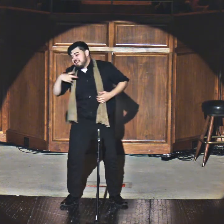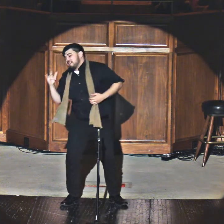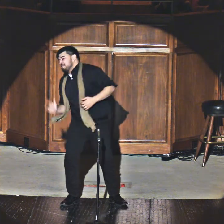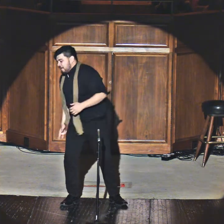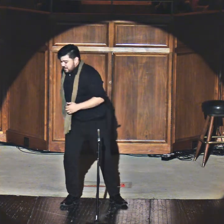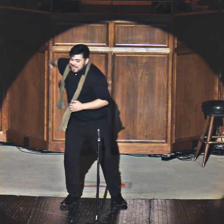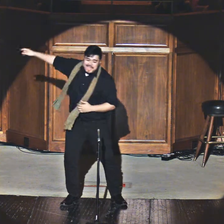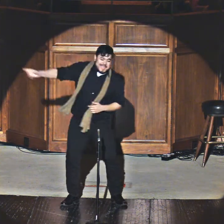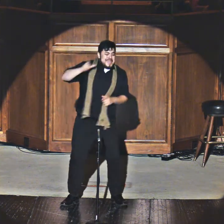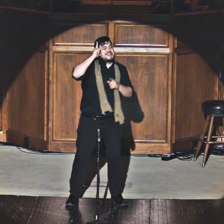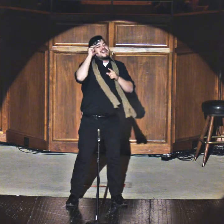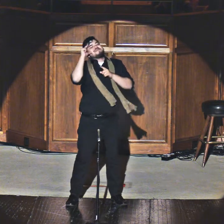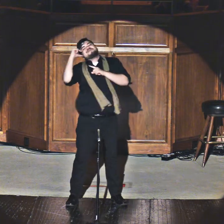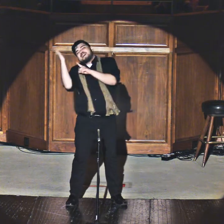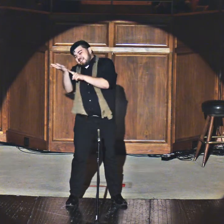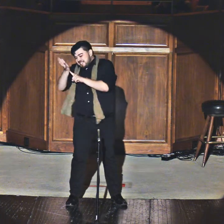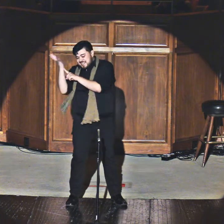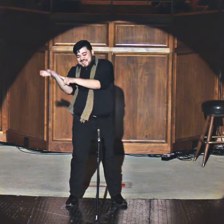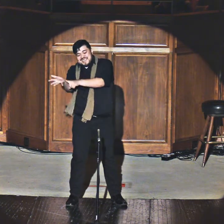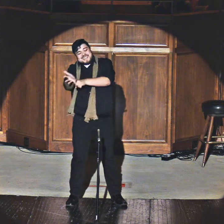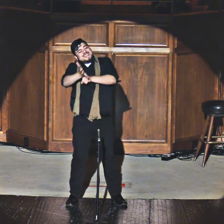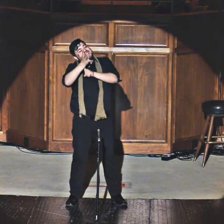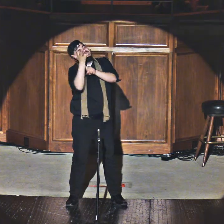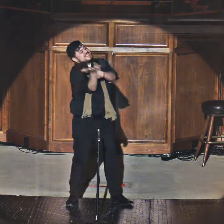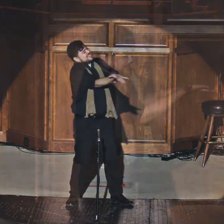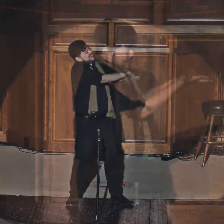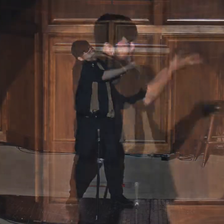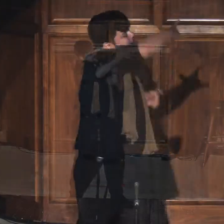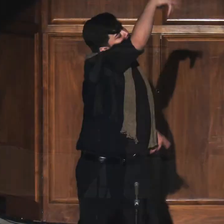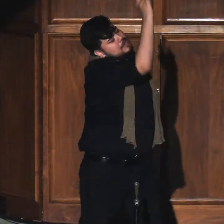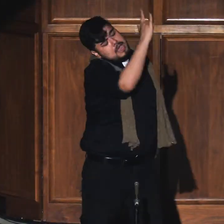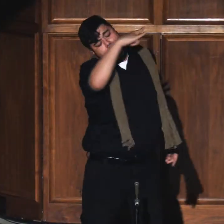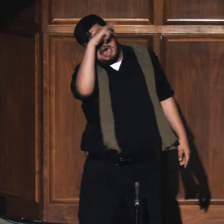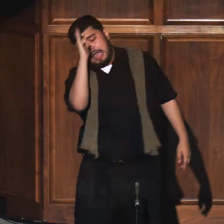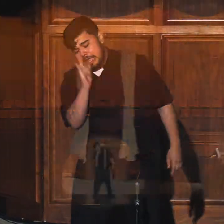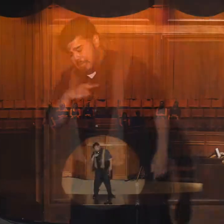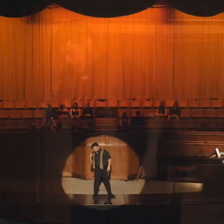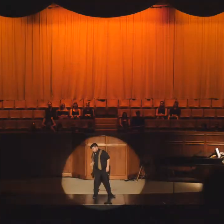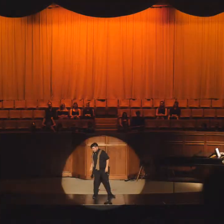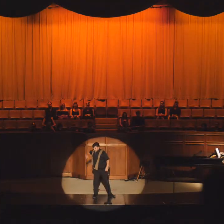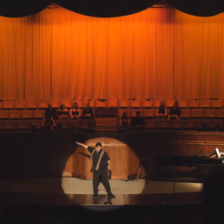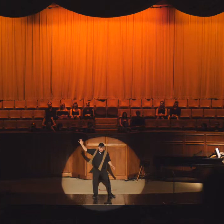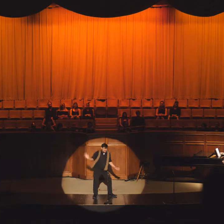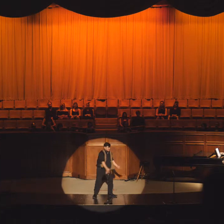on a human leaf Lying in on a